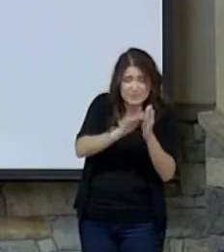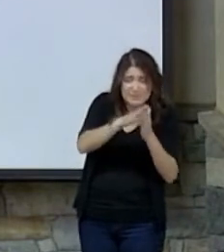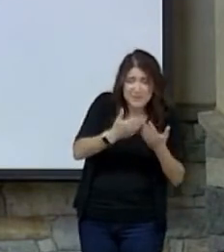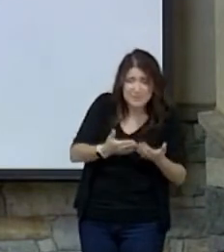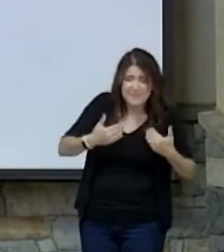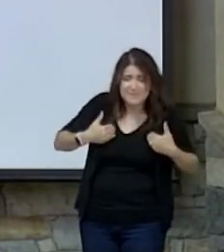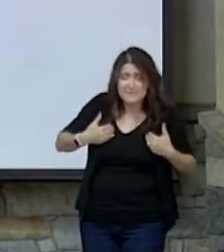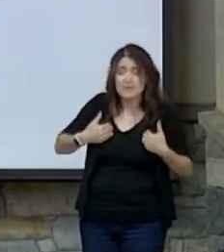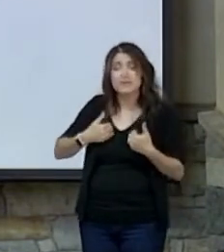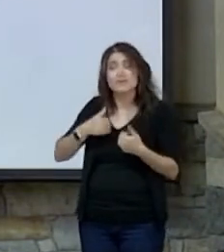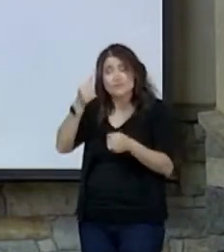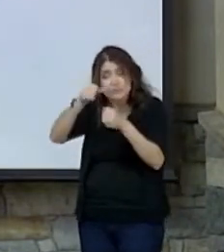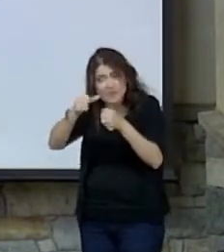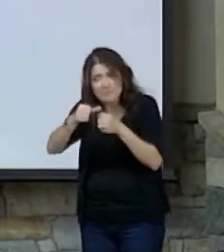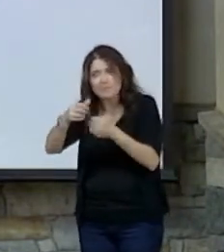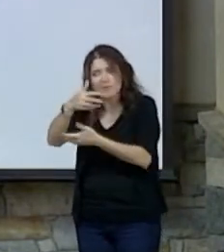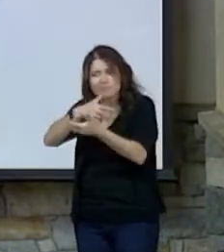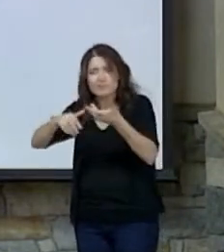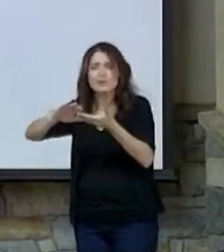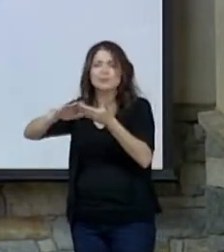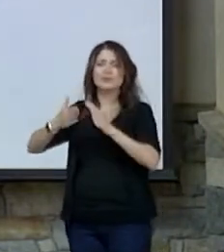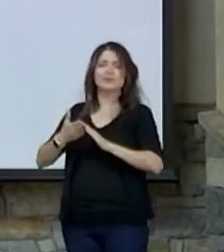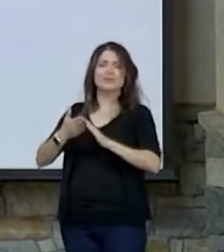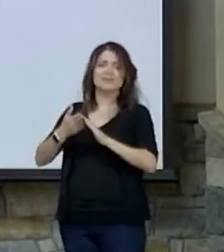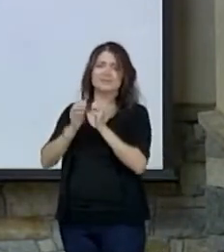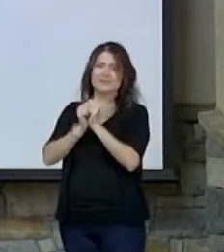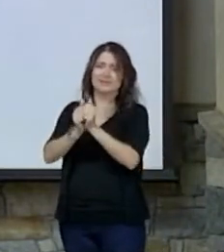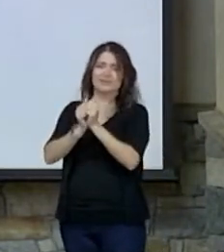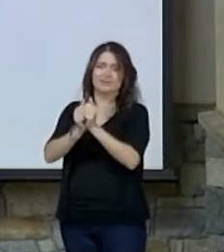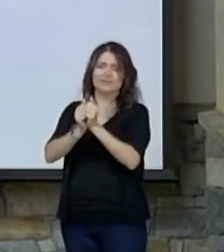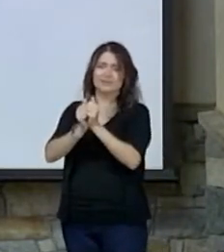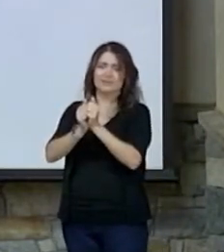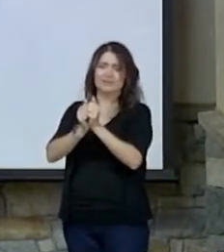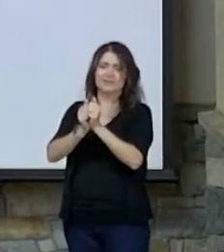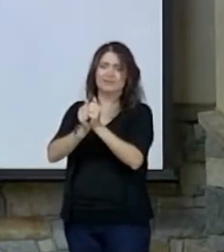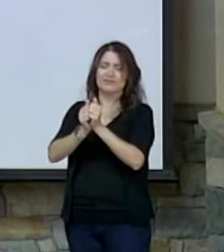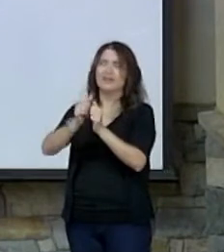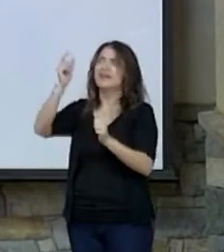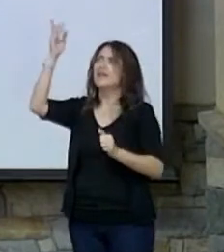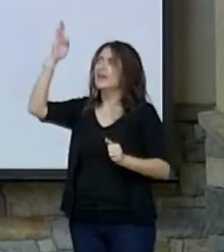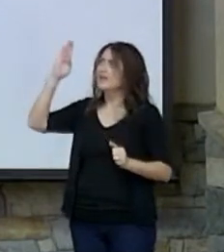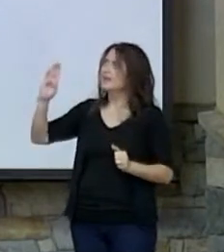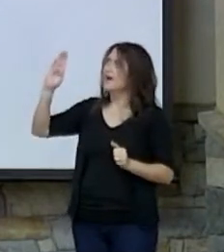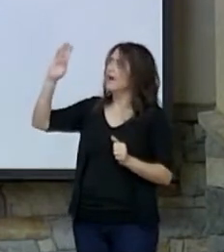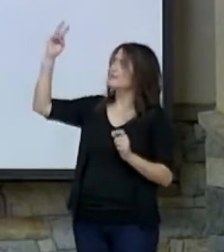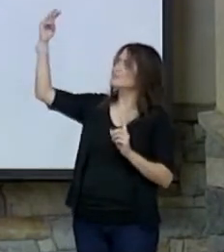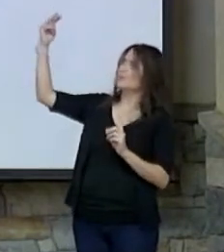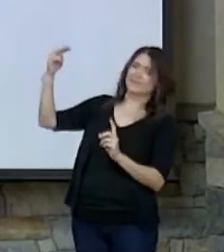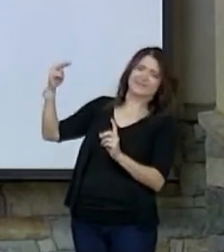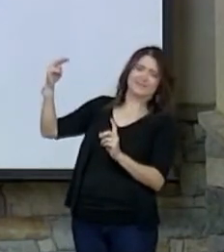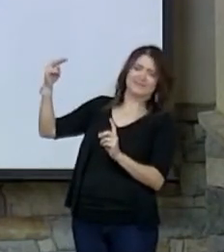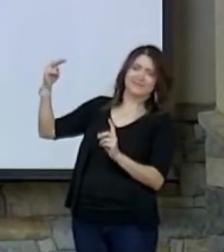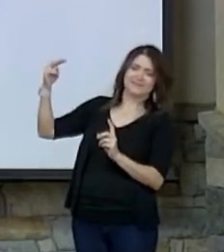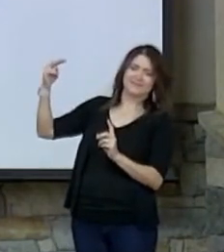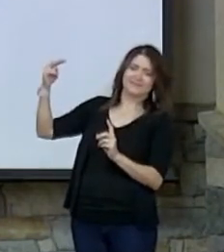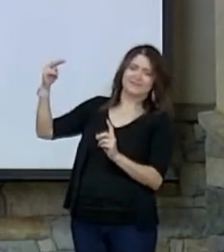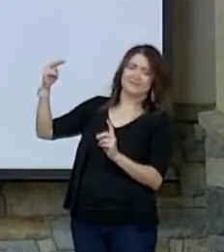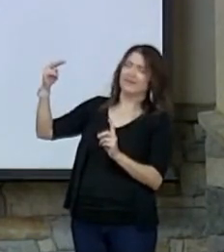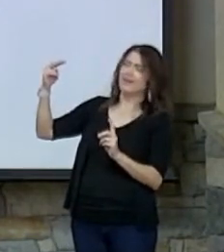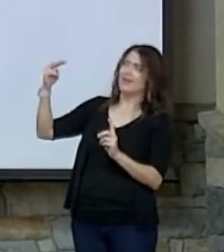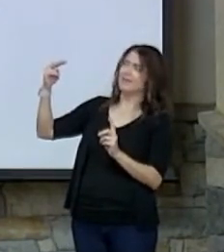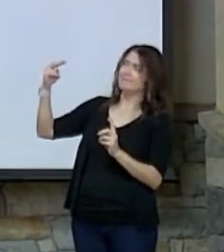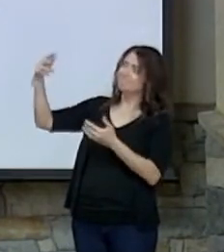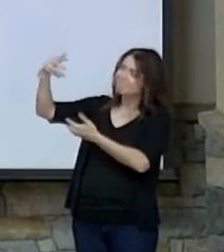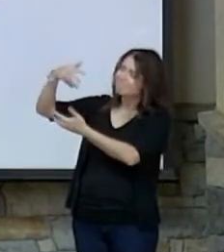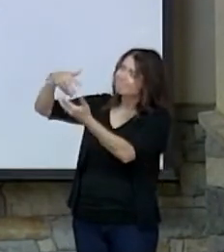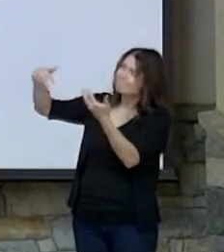the fact that we're in this as a community in God's very presence, dwelling with him,